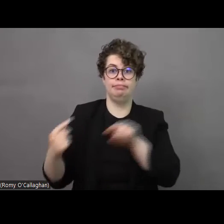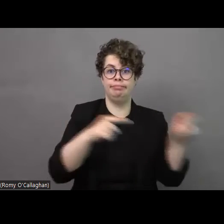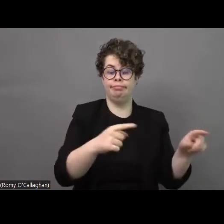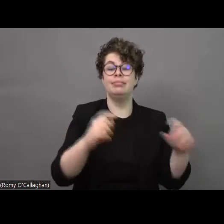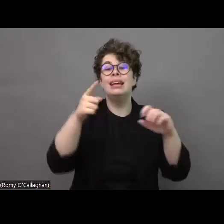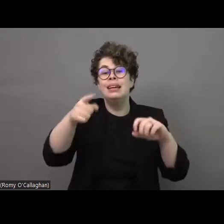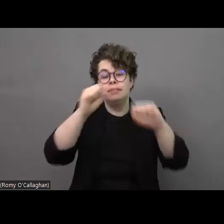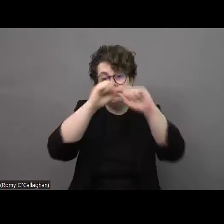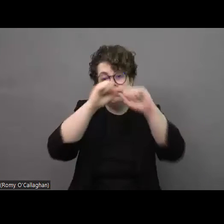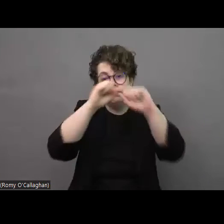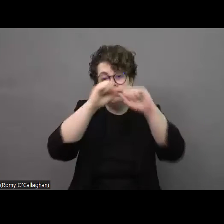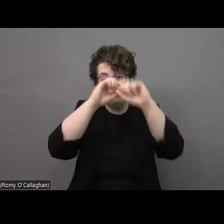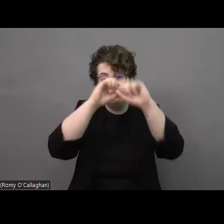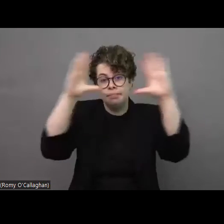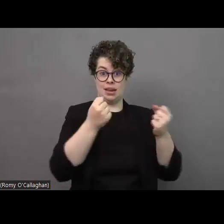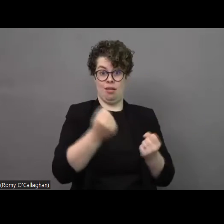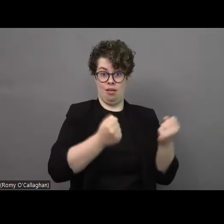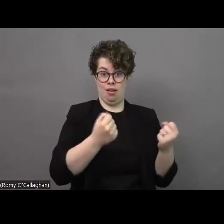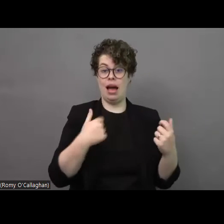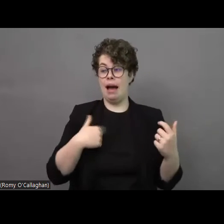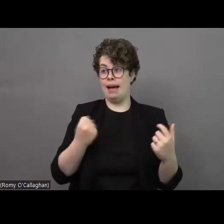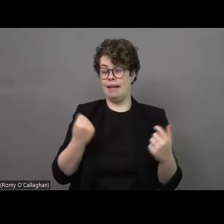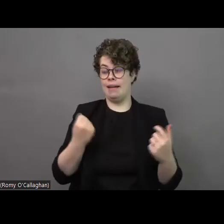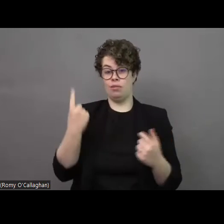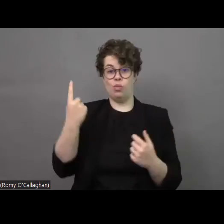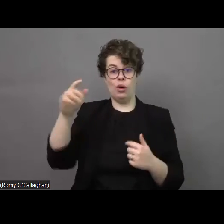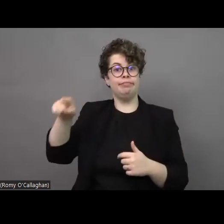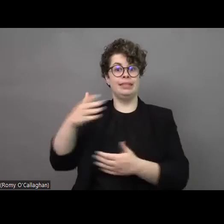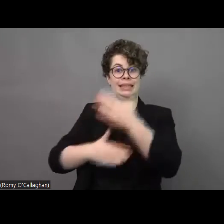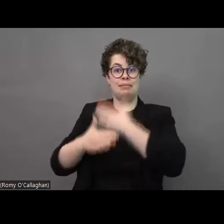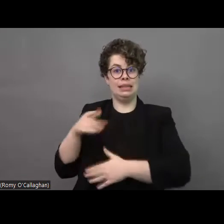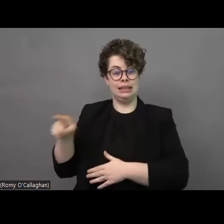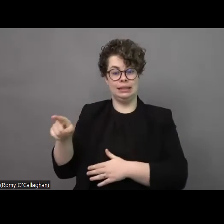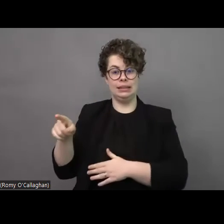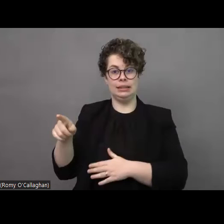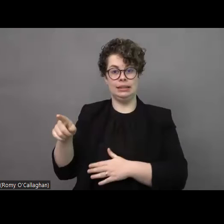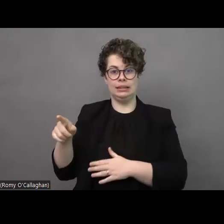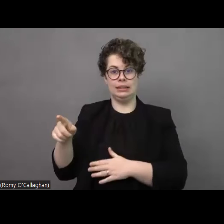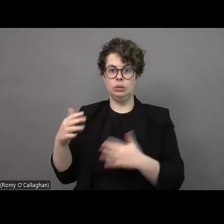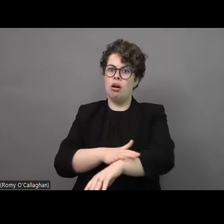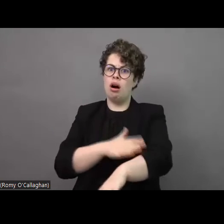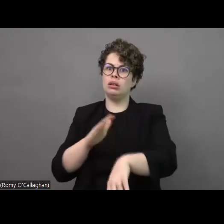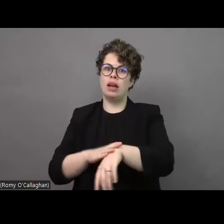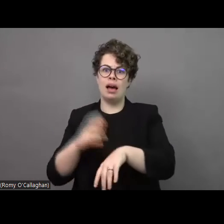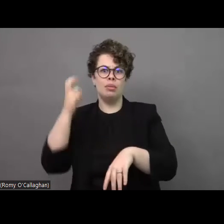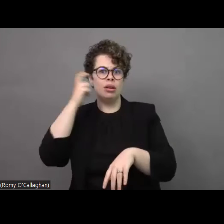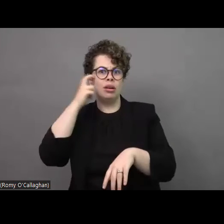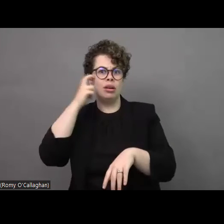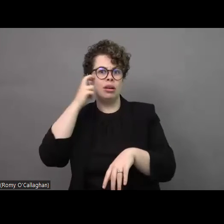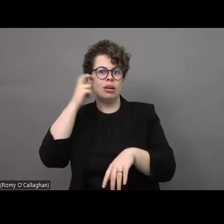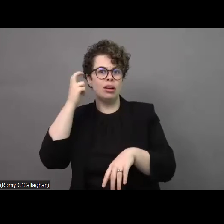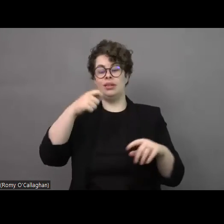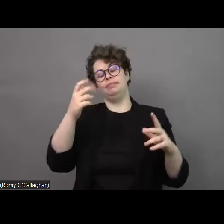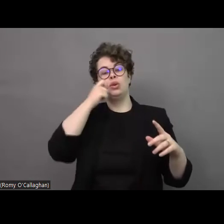have a car and I have a person with a disability with any type of disability it takes a lot of time to travel from Kiev to Lviv not